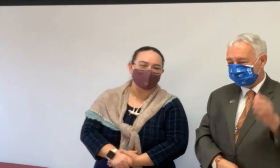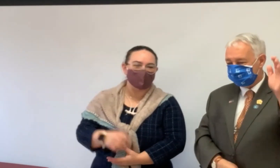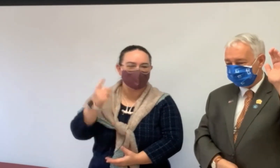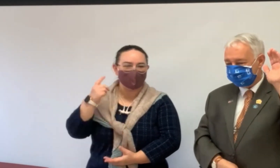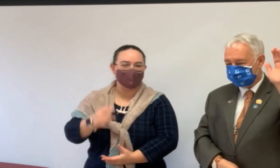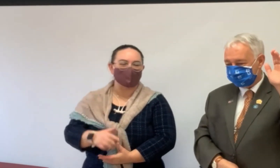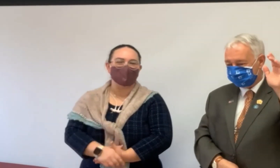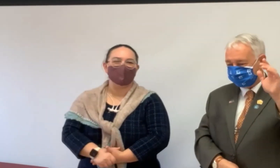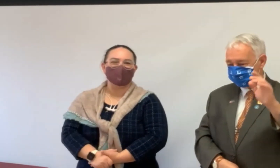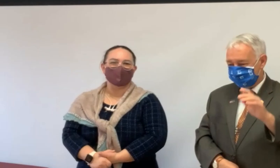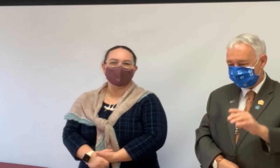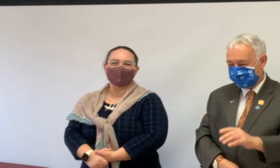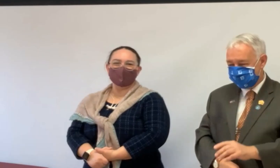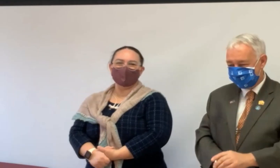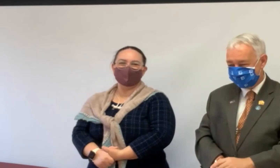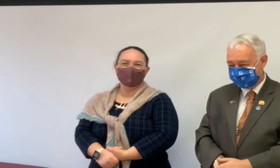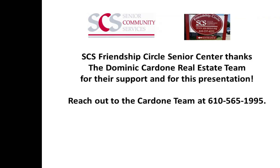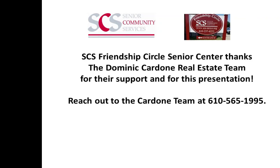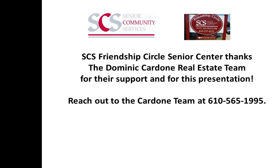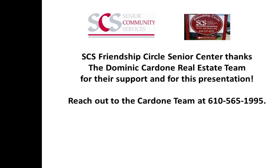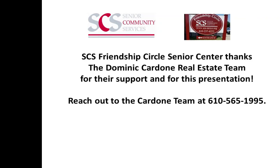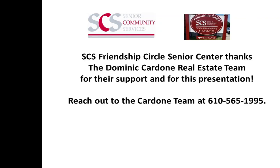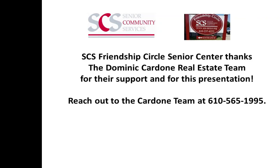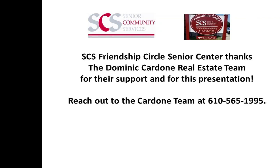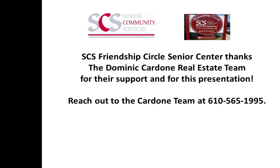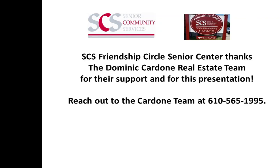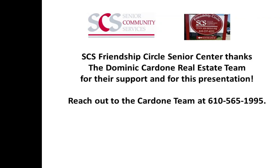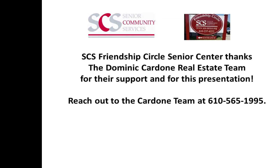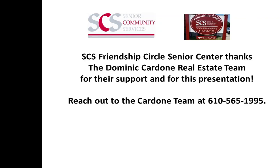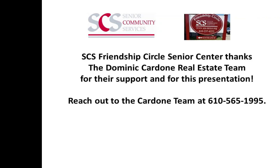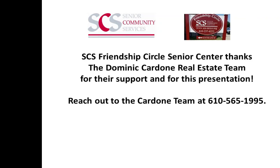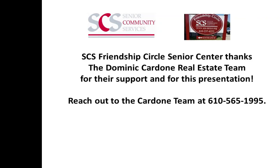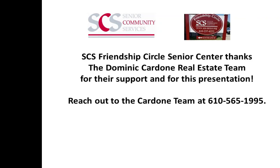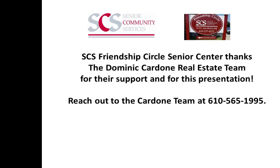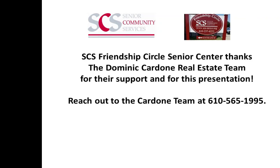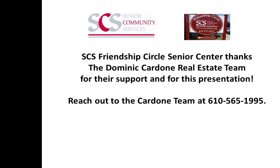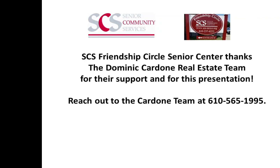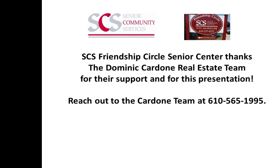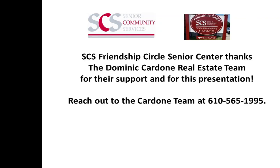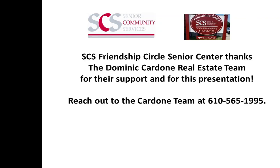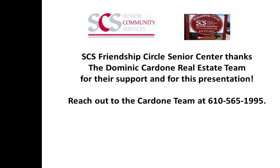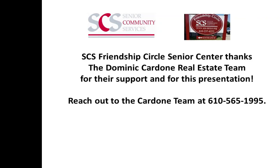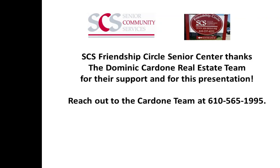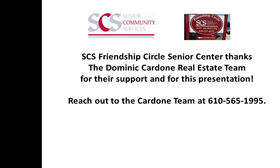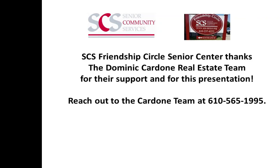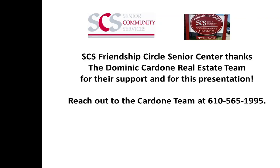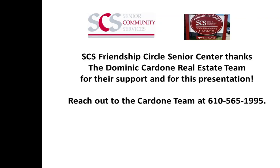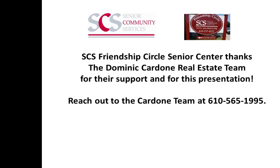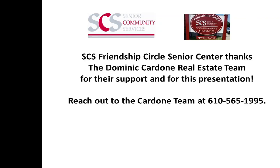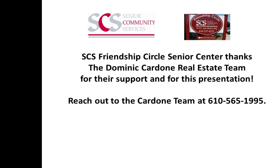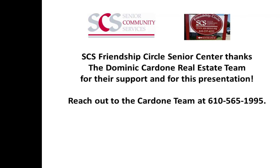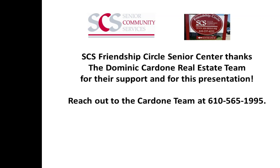father, but you'll reach me probably faster than you will though. And this is Dominic Cardone. And this Dominic Cardone. the best, and